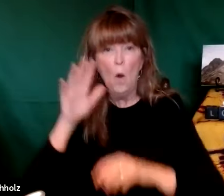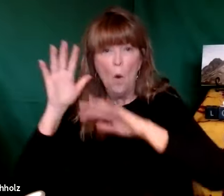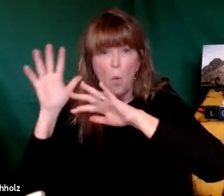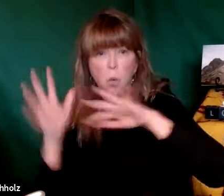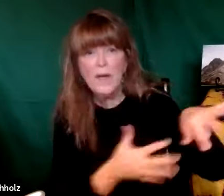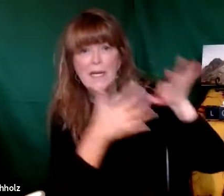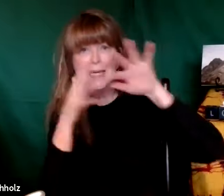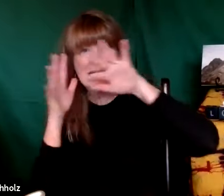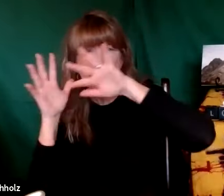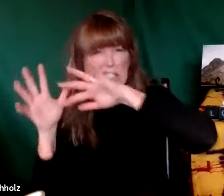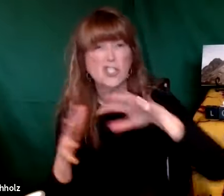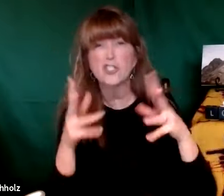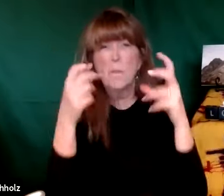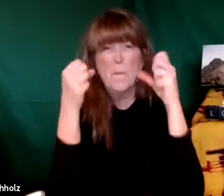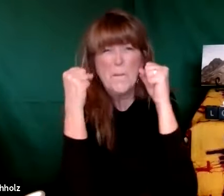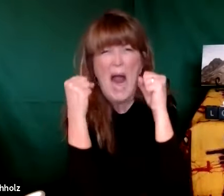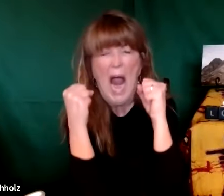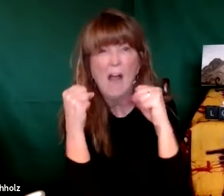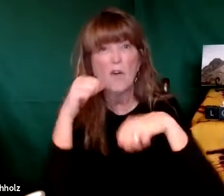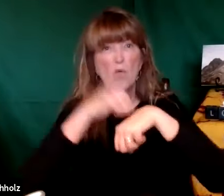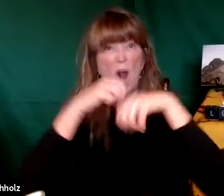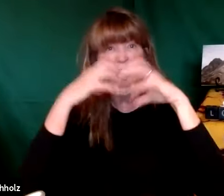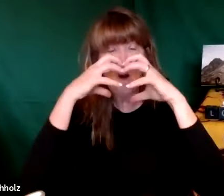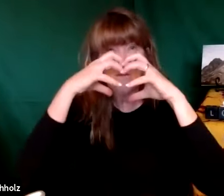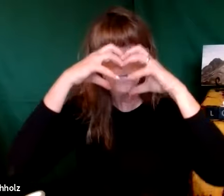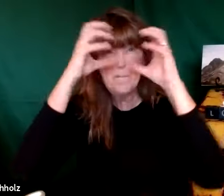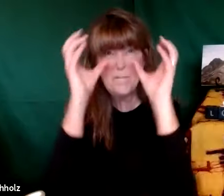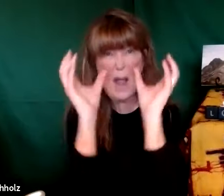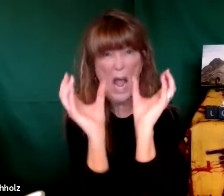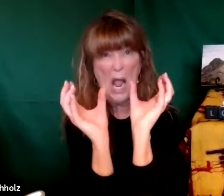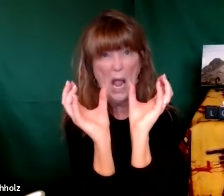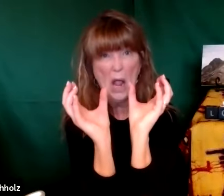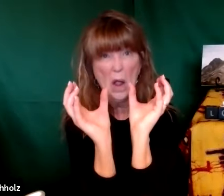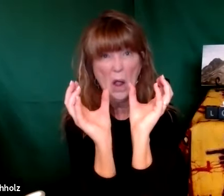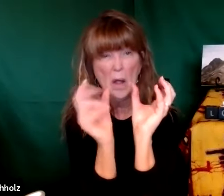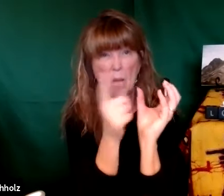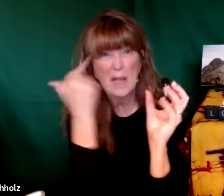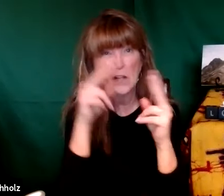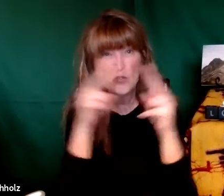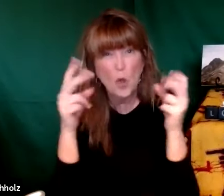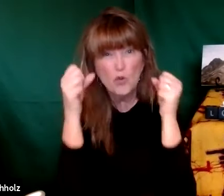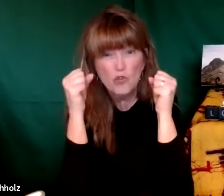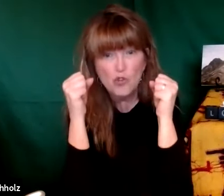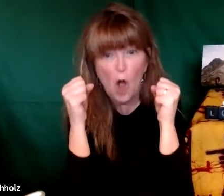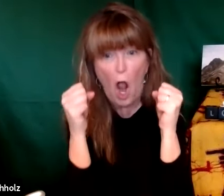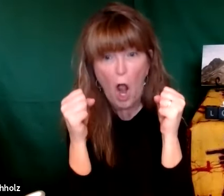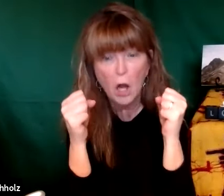so again he went out of the cave and the wind was a powerful gale so powerful that the rock split in two